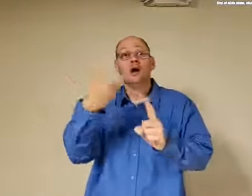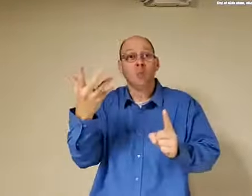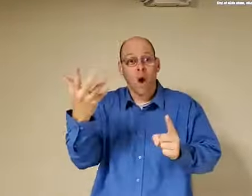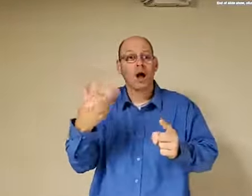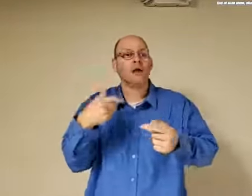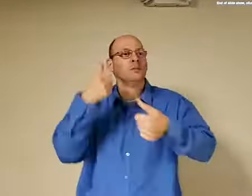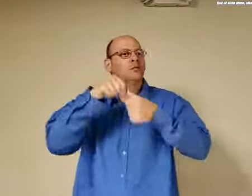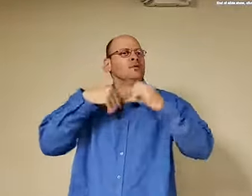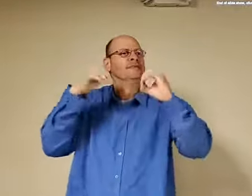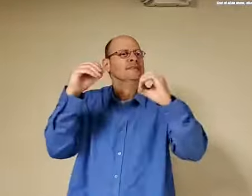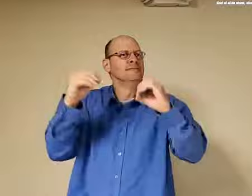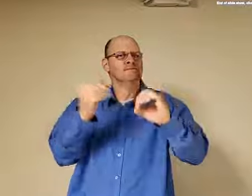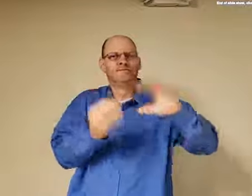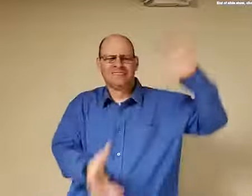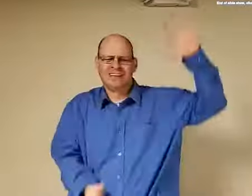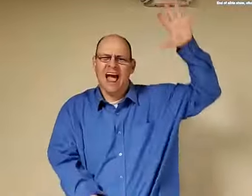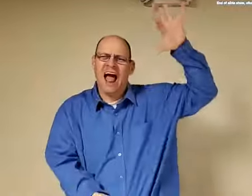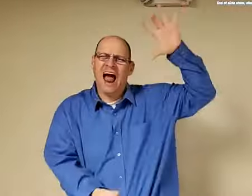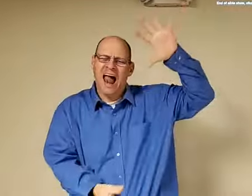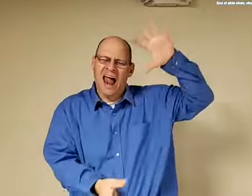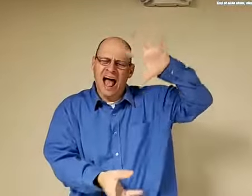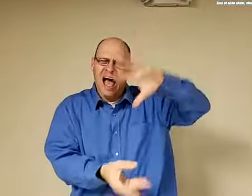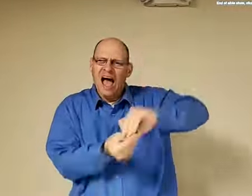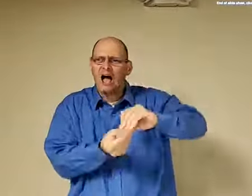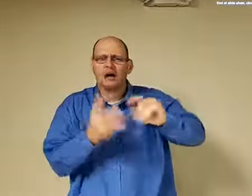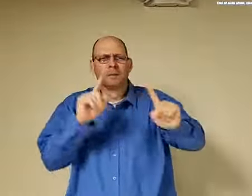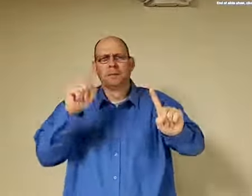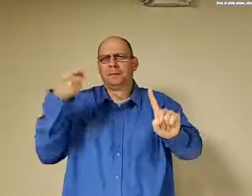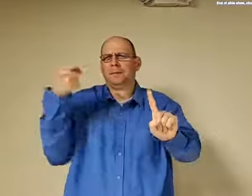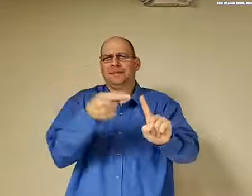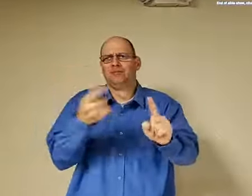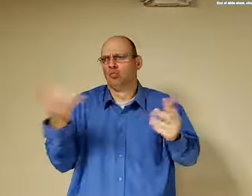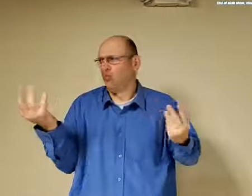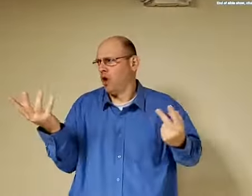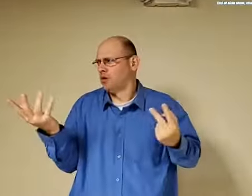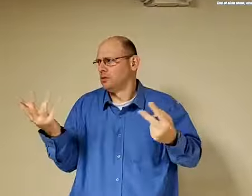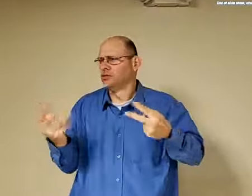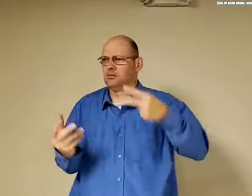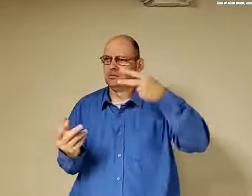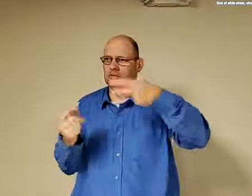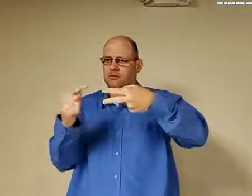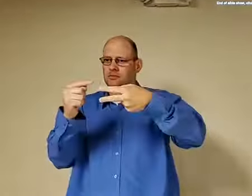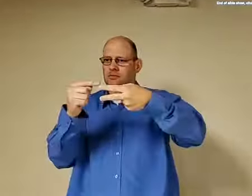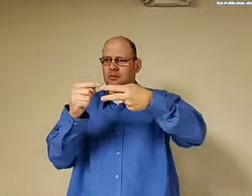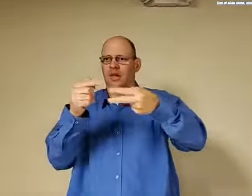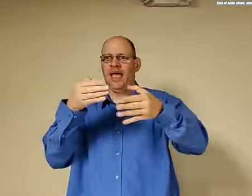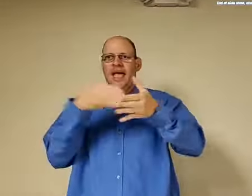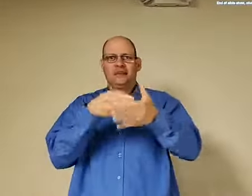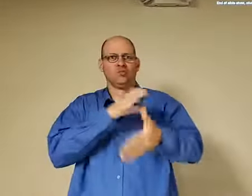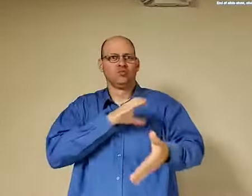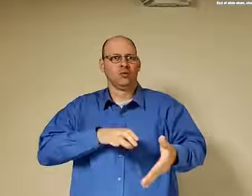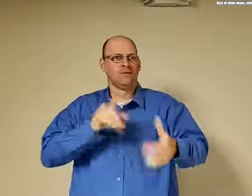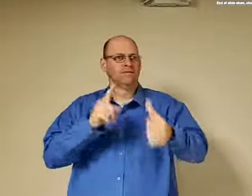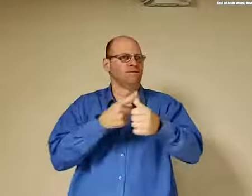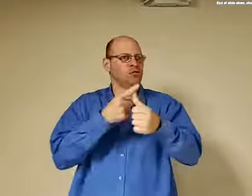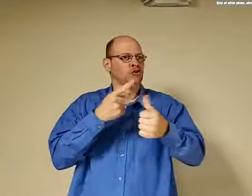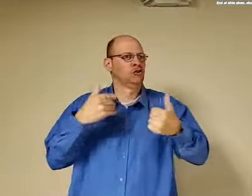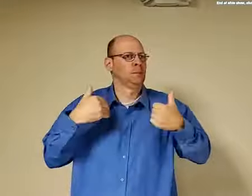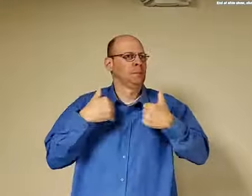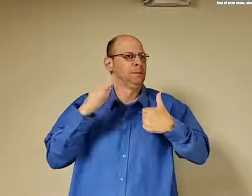and the whole point of chapter 13 I've summarized everything together the whole main point of this chapter is talking about the